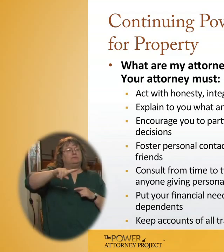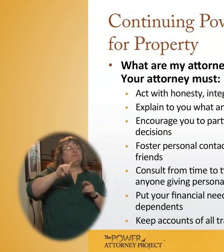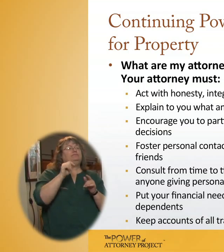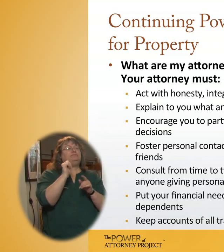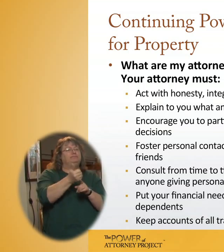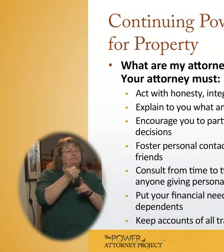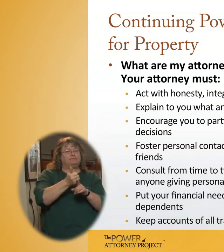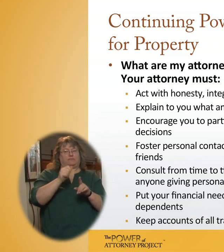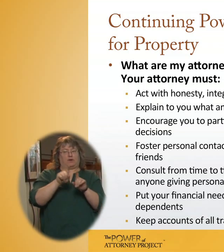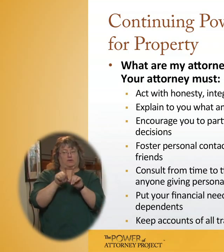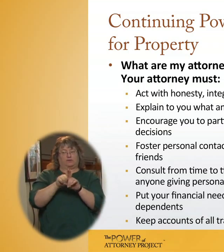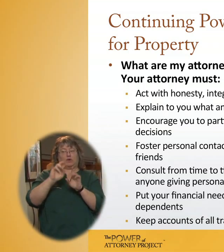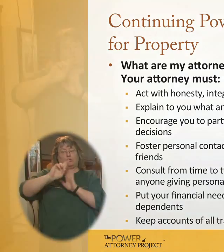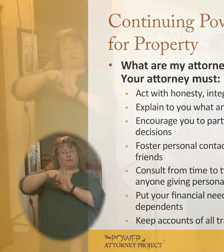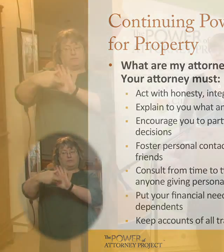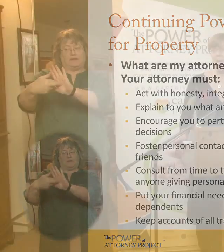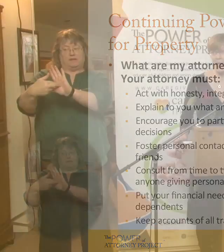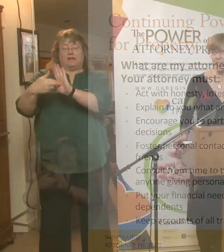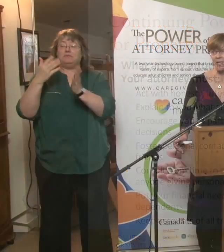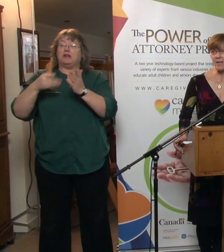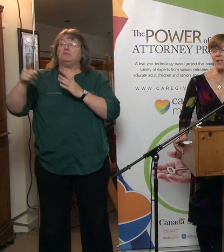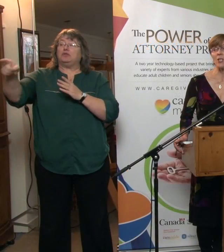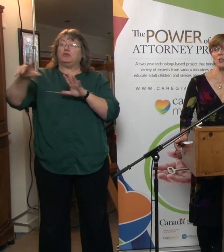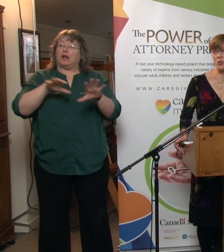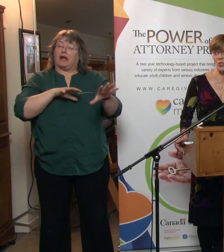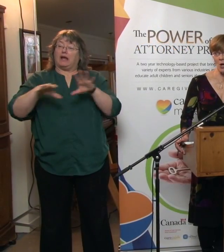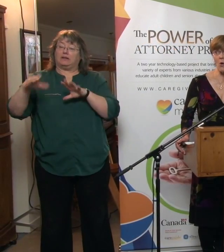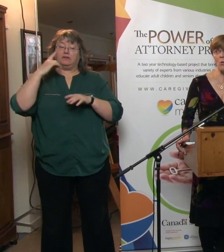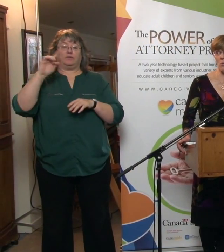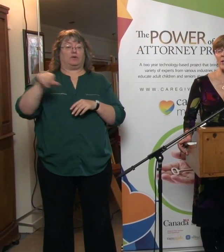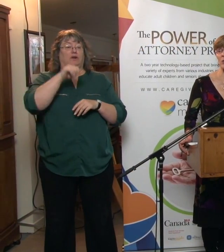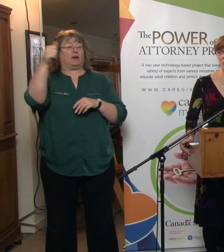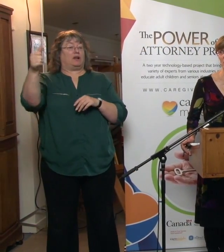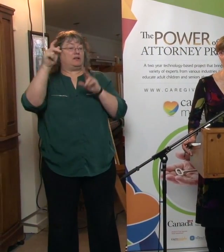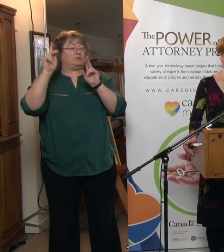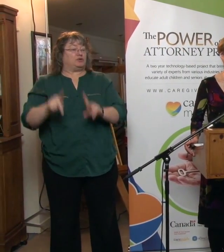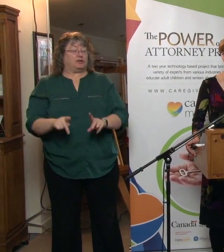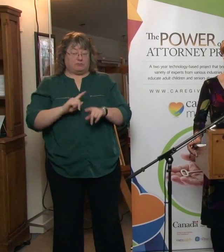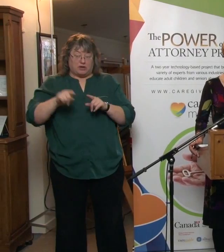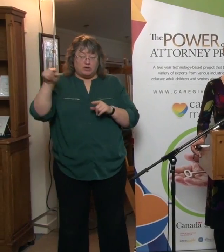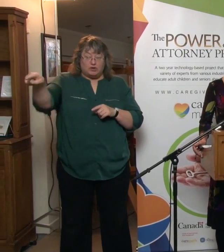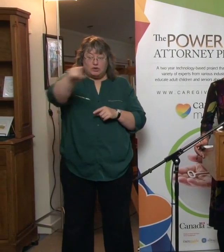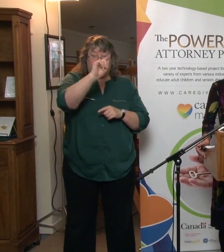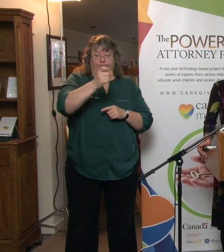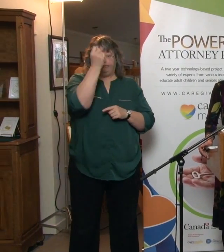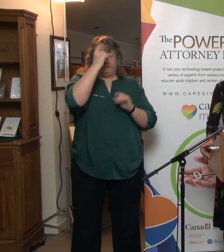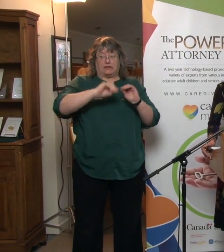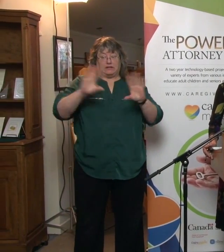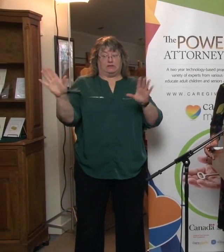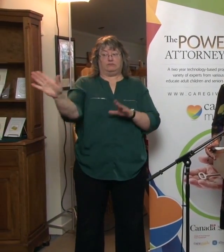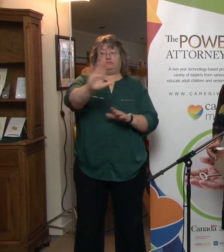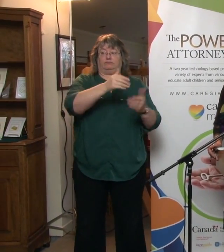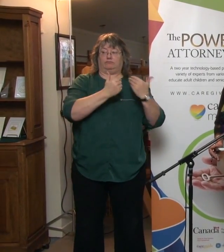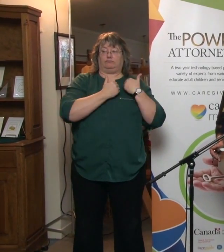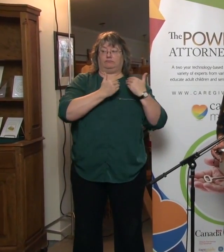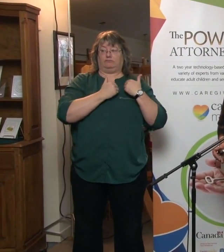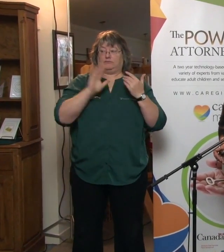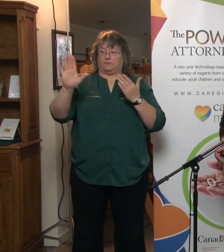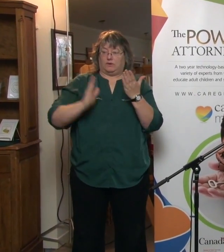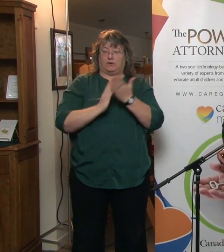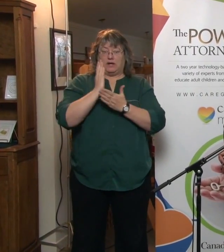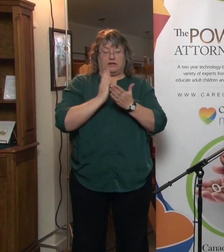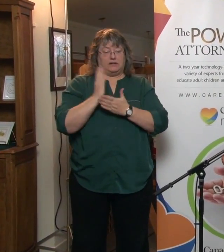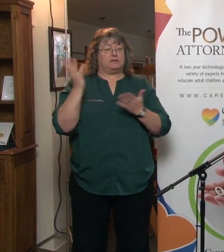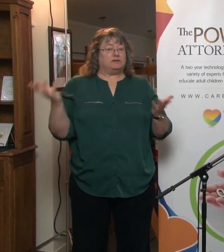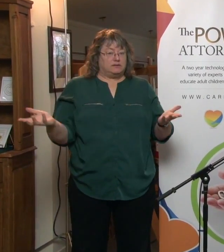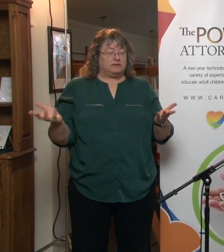who are named as attorney and may even be currently acting. You should know what your duties and obligations are, what you've taken on. So again,